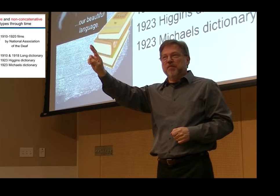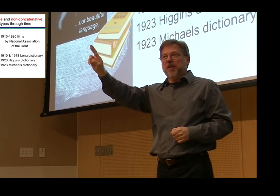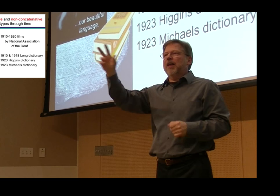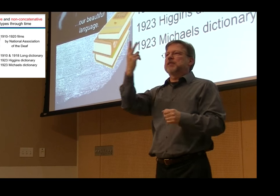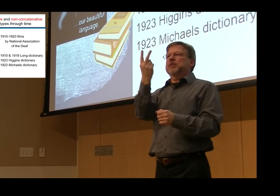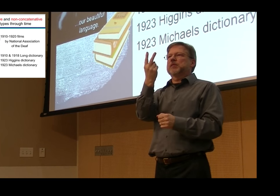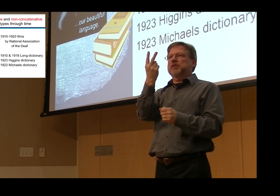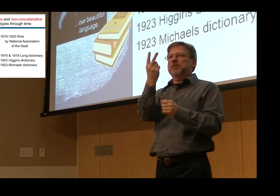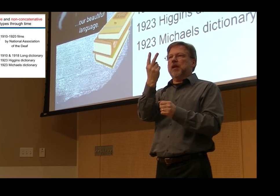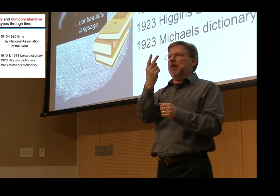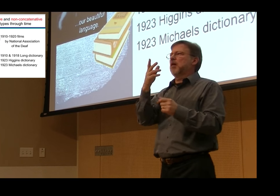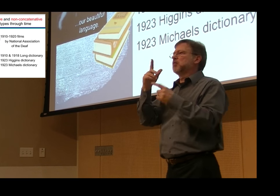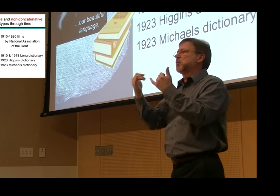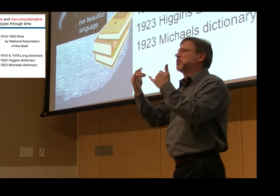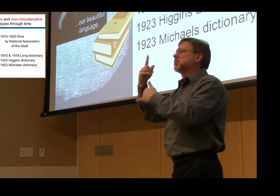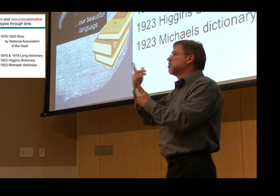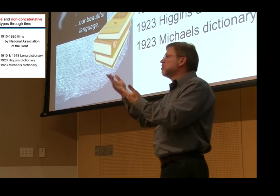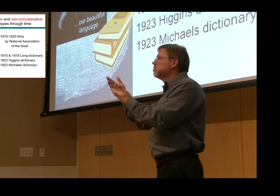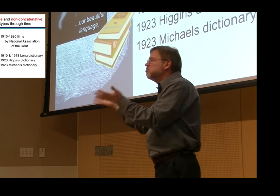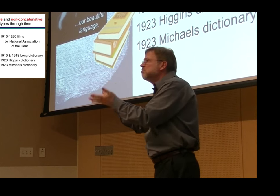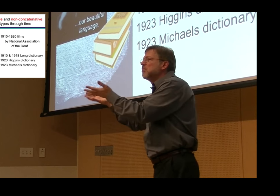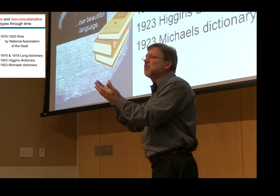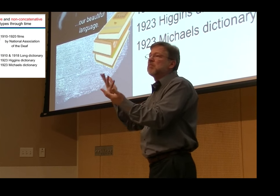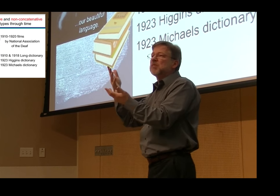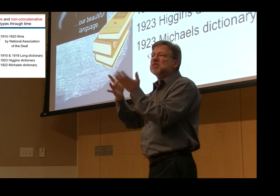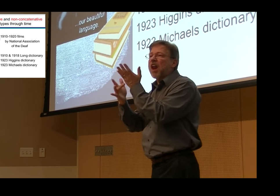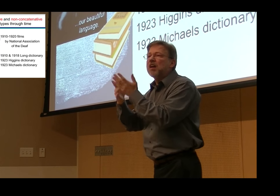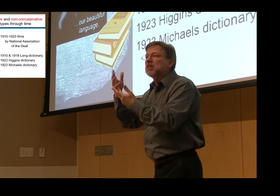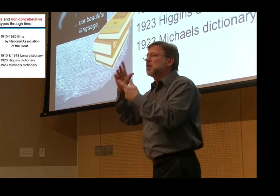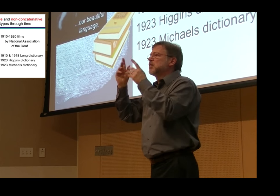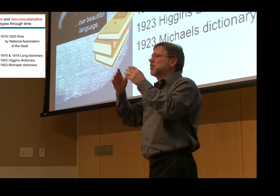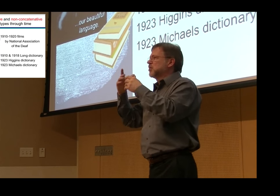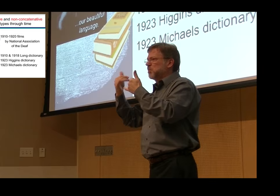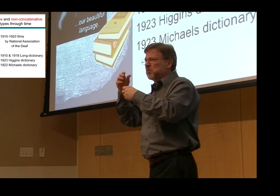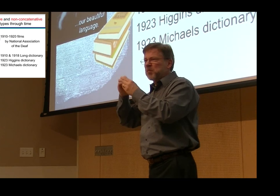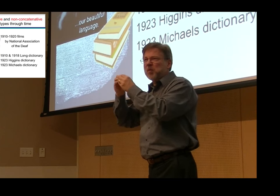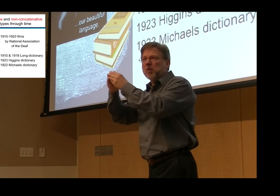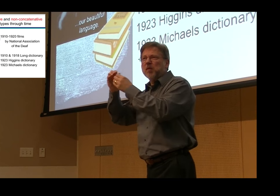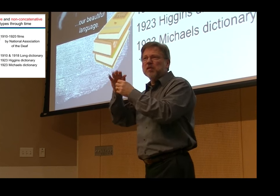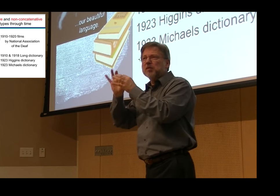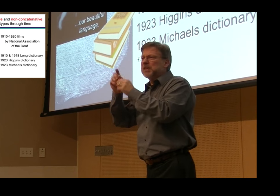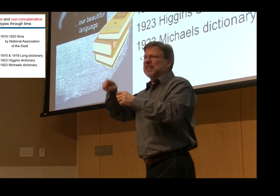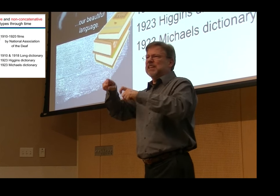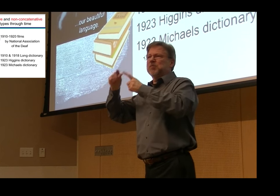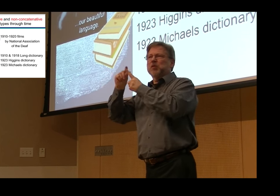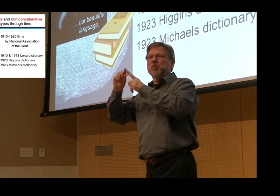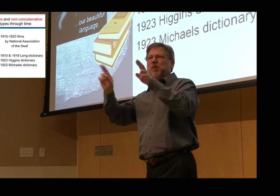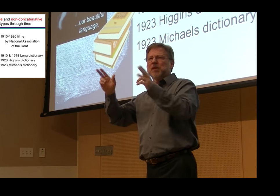We'll look at the process also of this two-segment or two-element form becoming reduced to a single-element